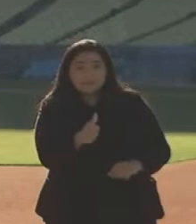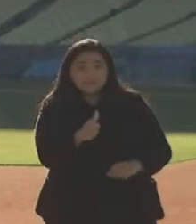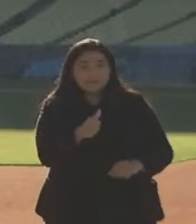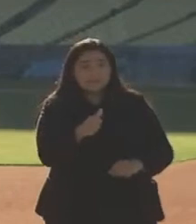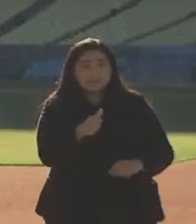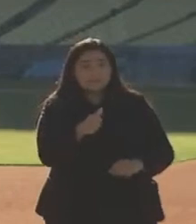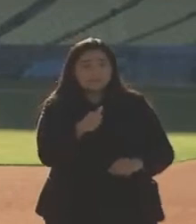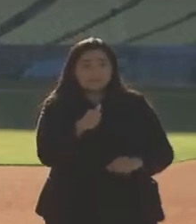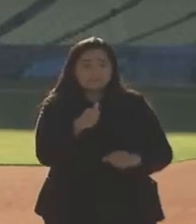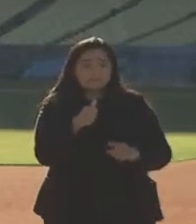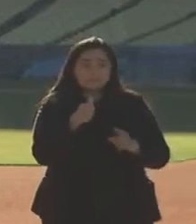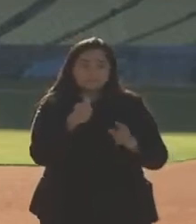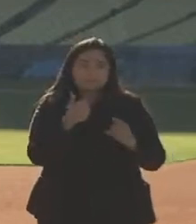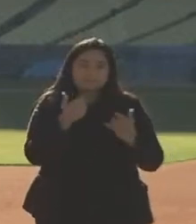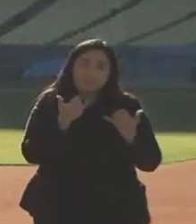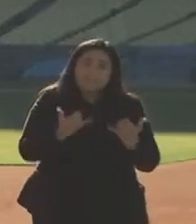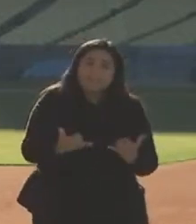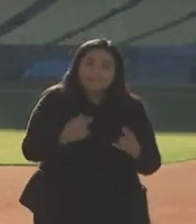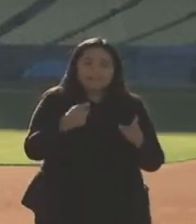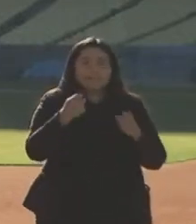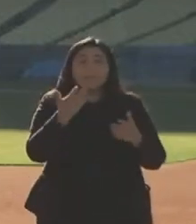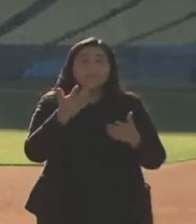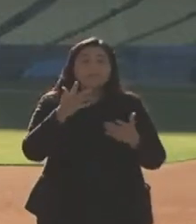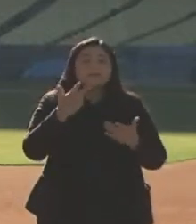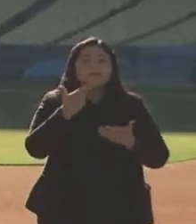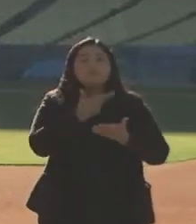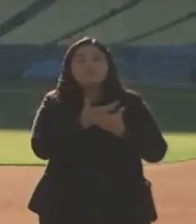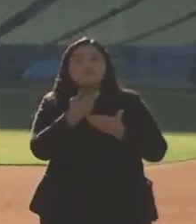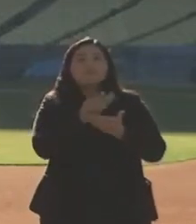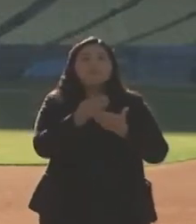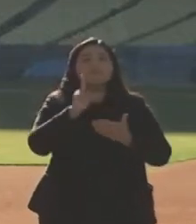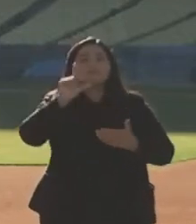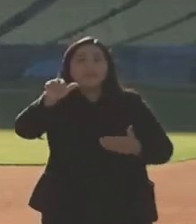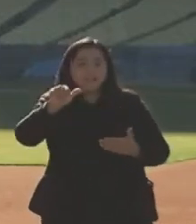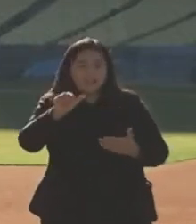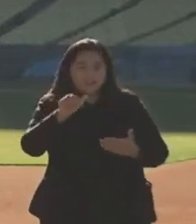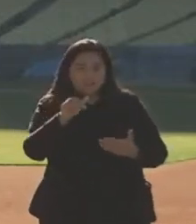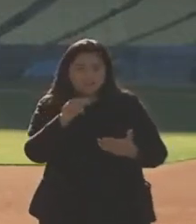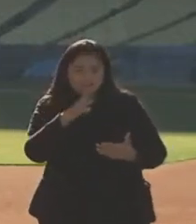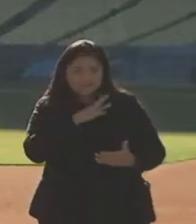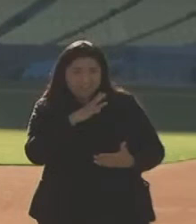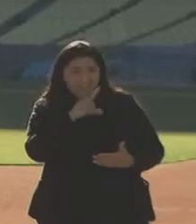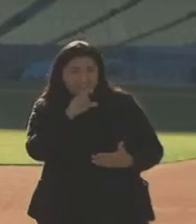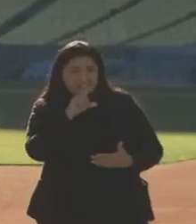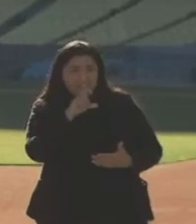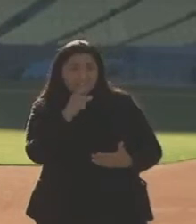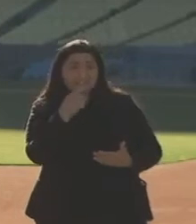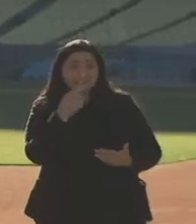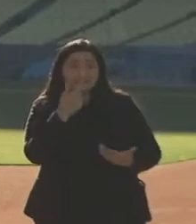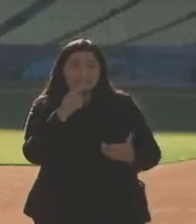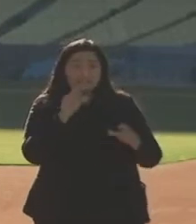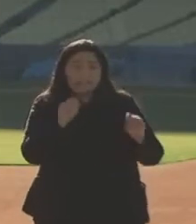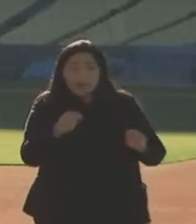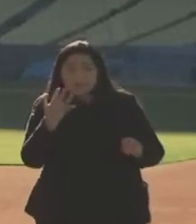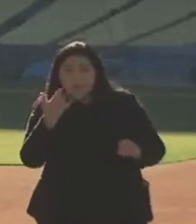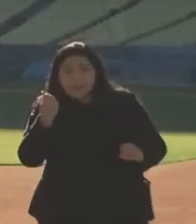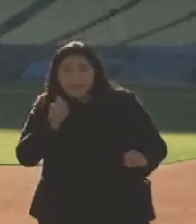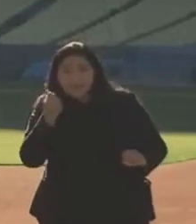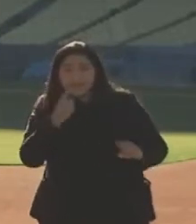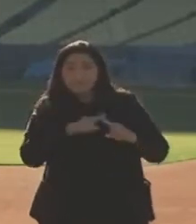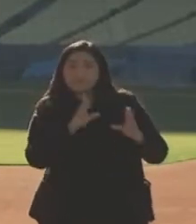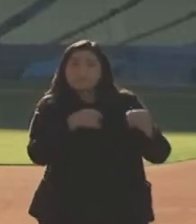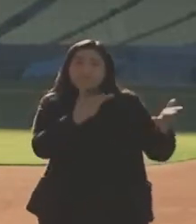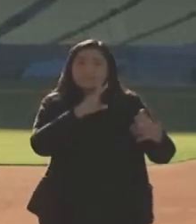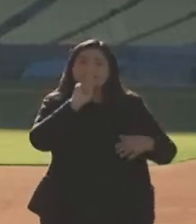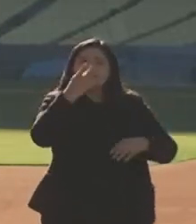immediately, in other words, if more than three or four weeks elapses, is that okay? If necessary, to wait to give people their second doses